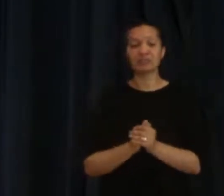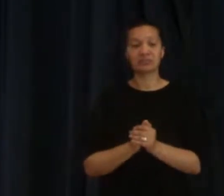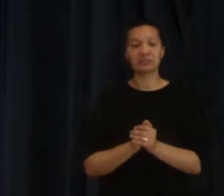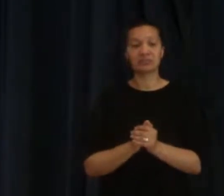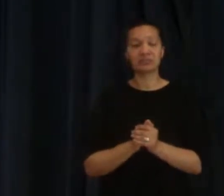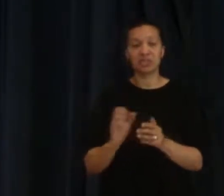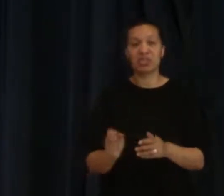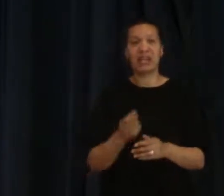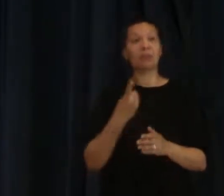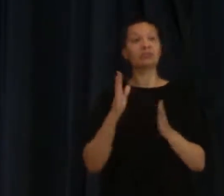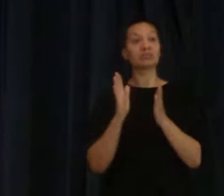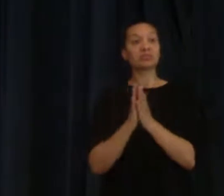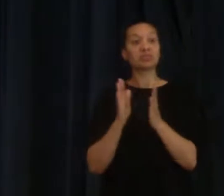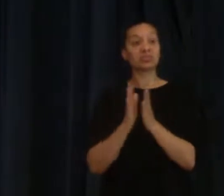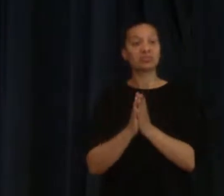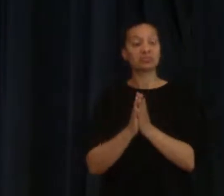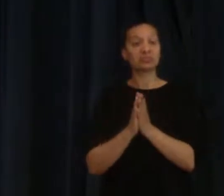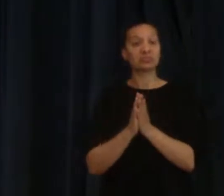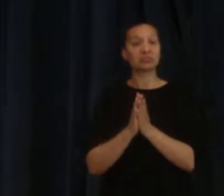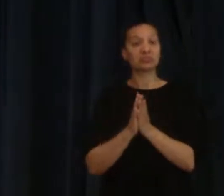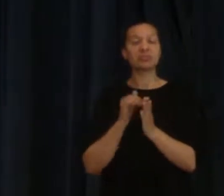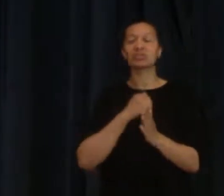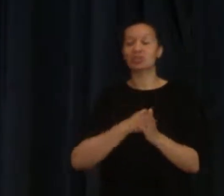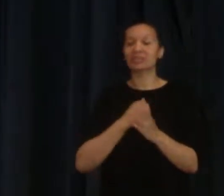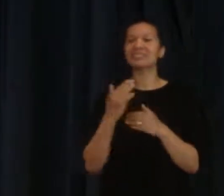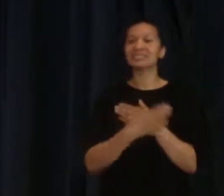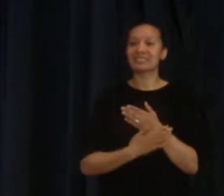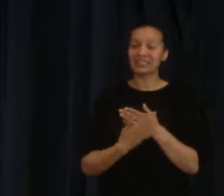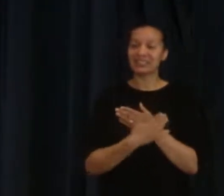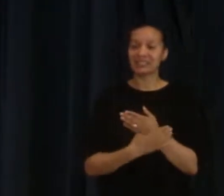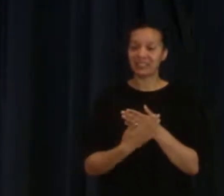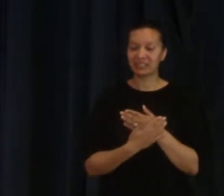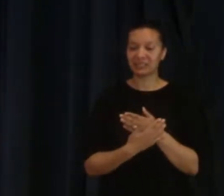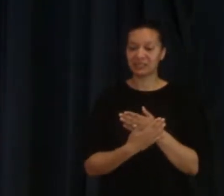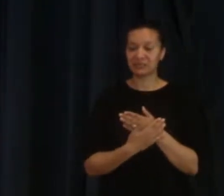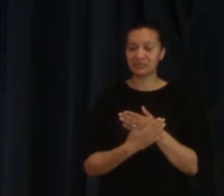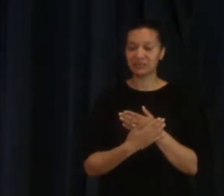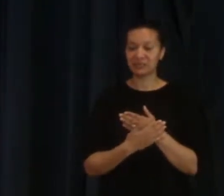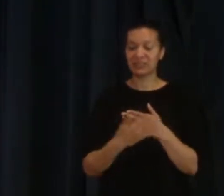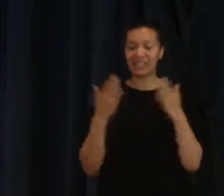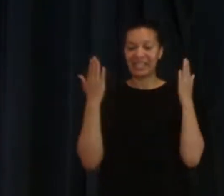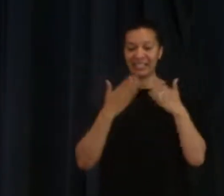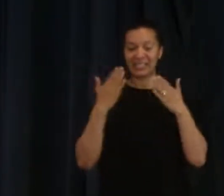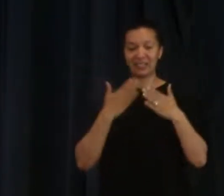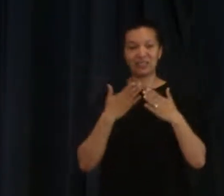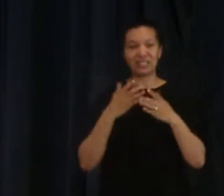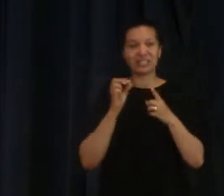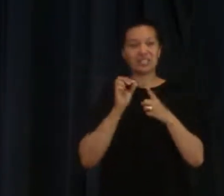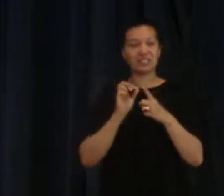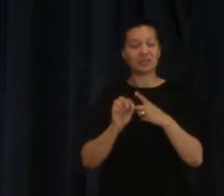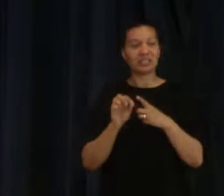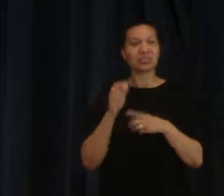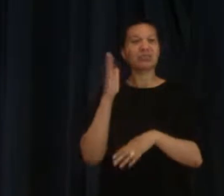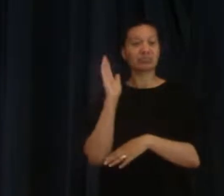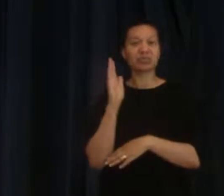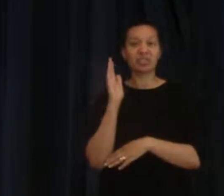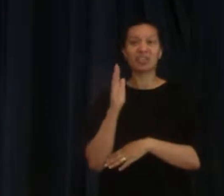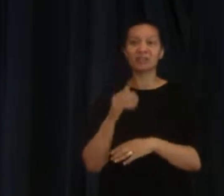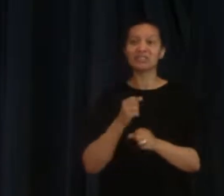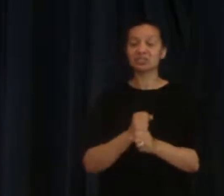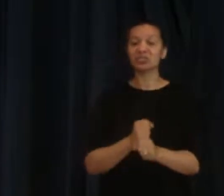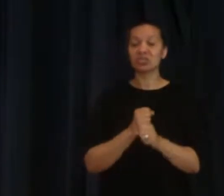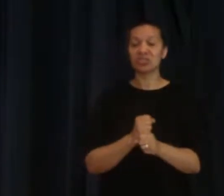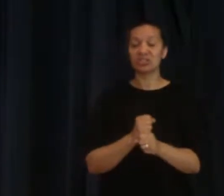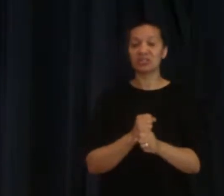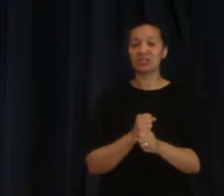Sunday no sorry Saturday it was on a Saturday and in the evening we had a special service at church and the